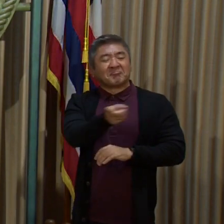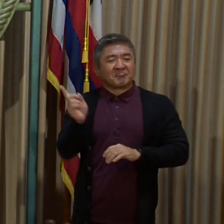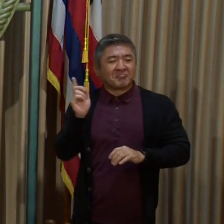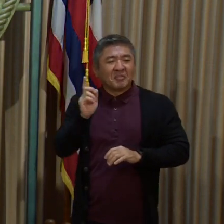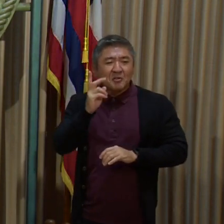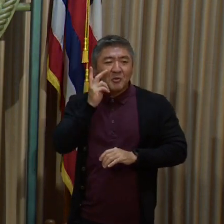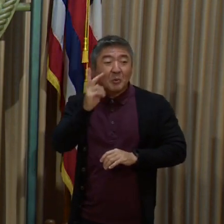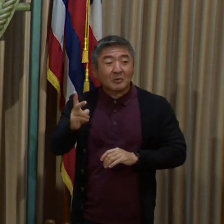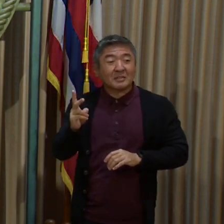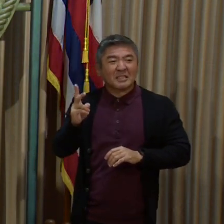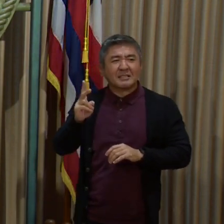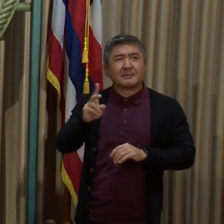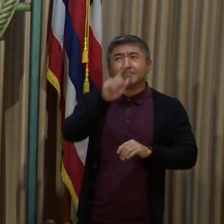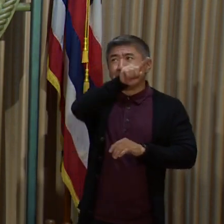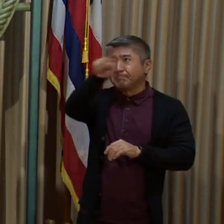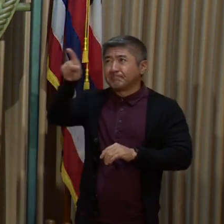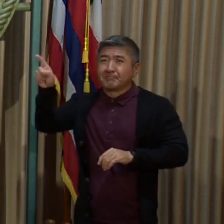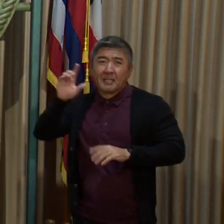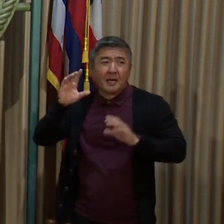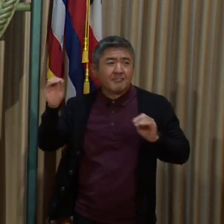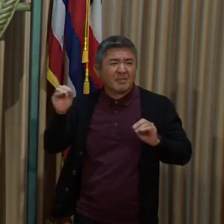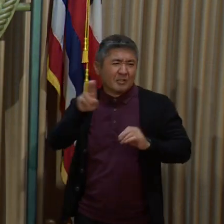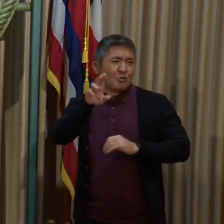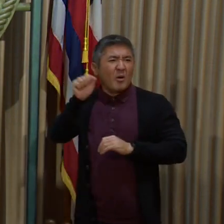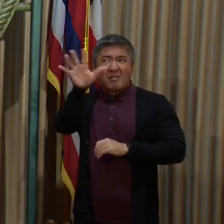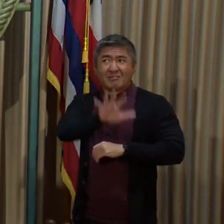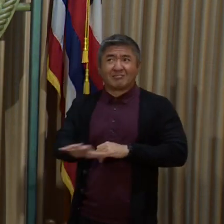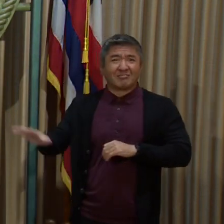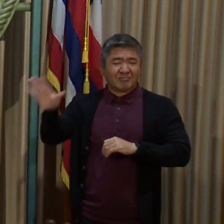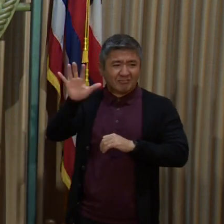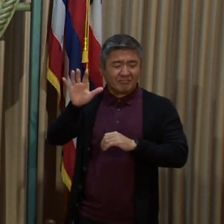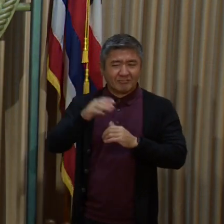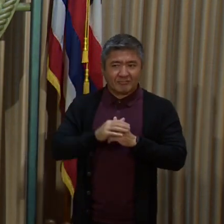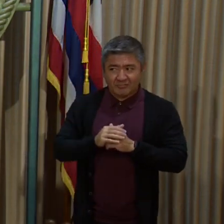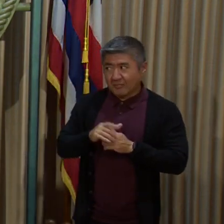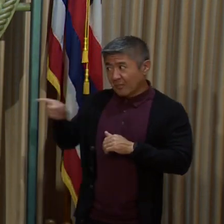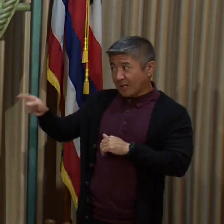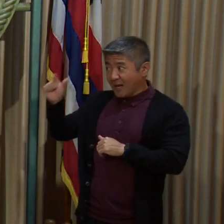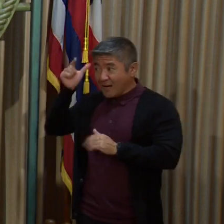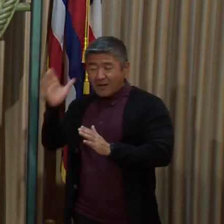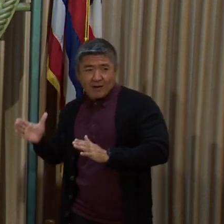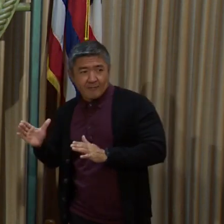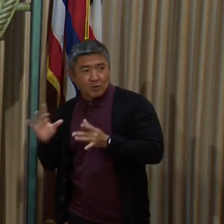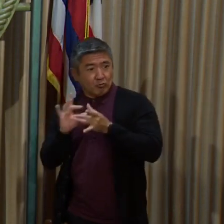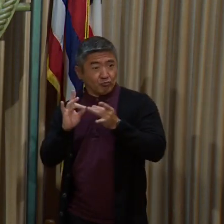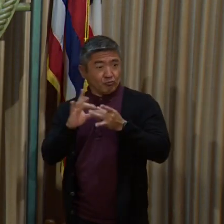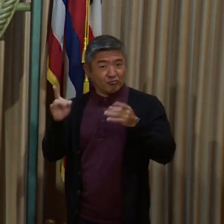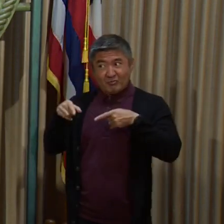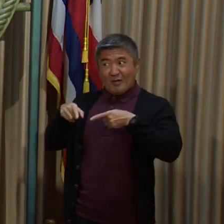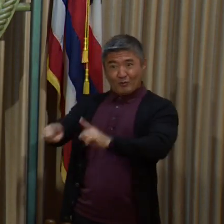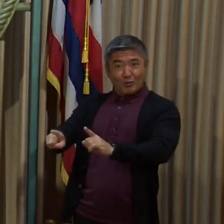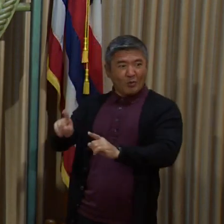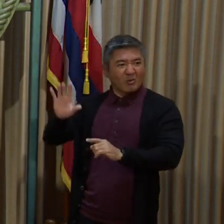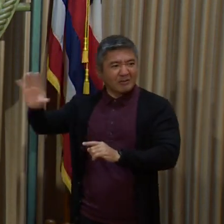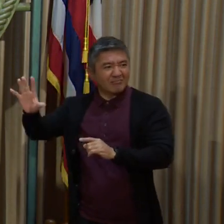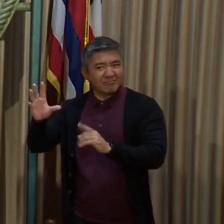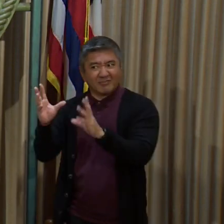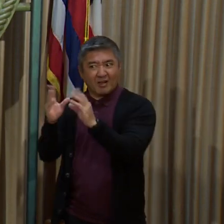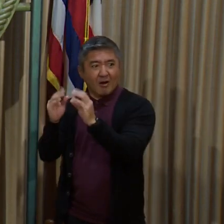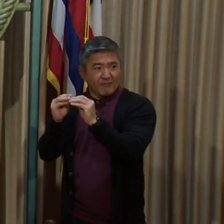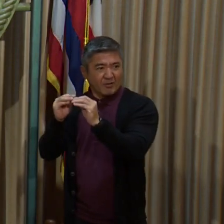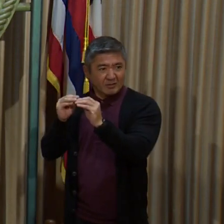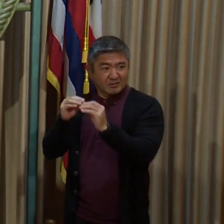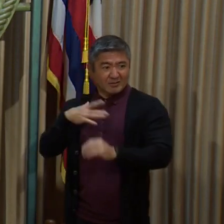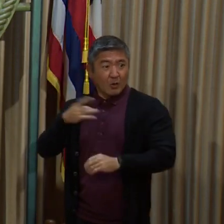all across the country, the governors that the gov speaks about when they talk with the president, they are all probably